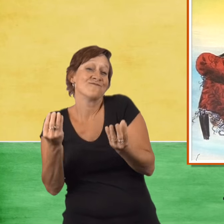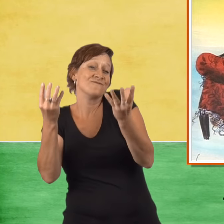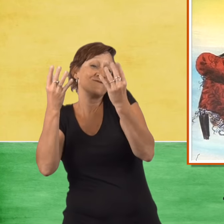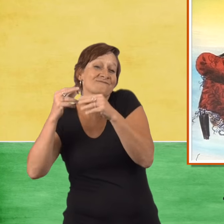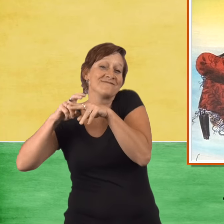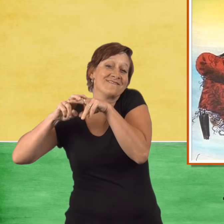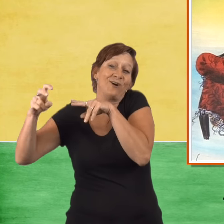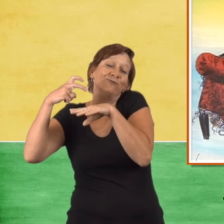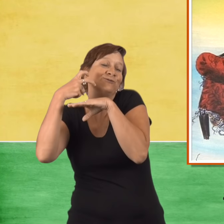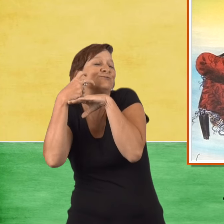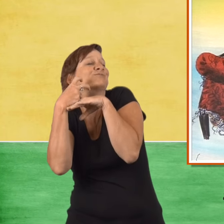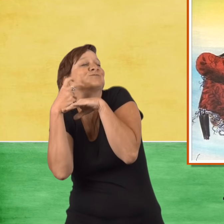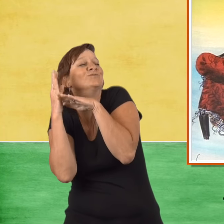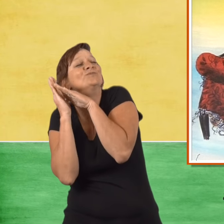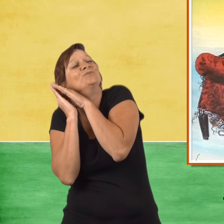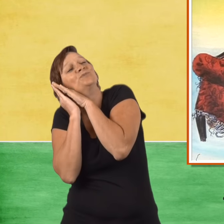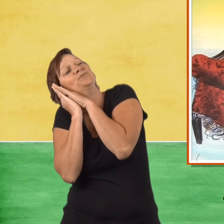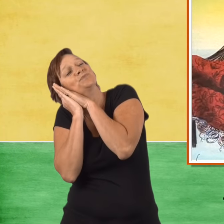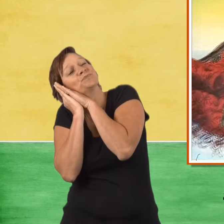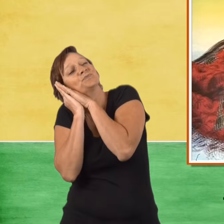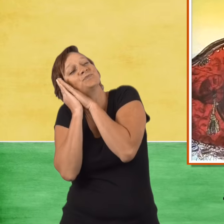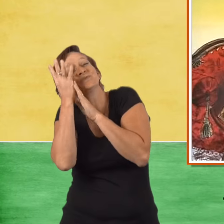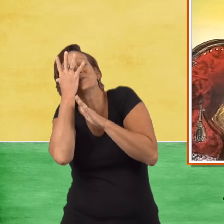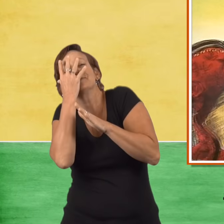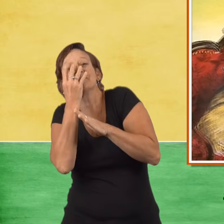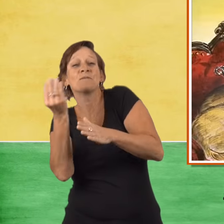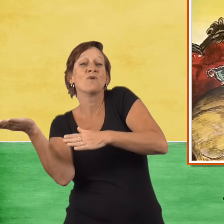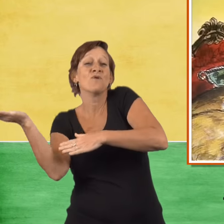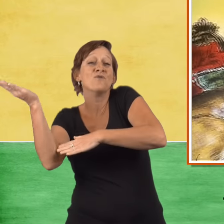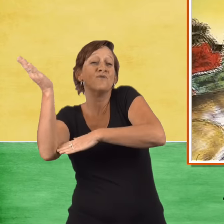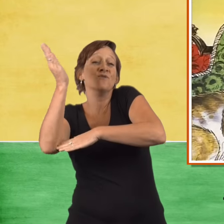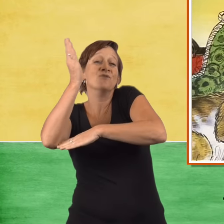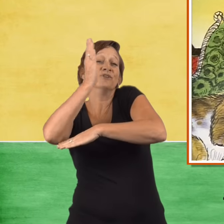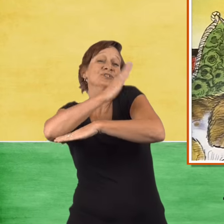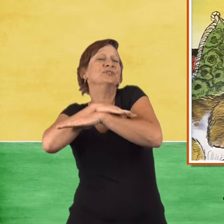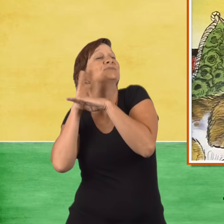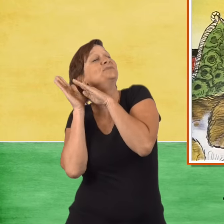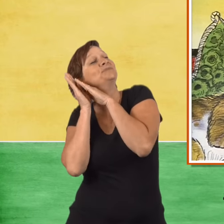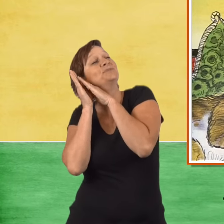The cat liked to sleep all day on the soft couch.